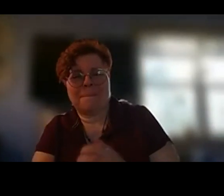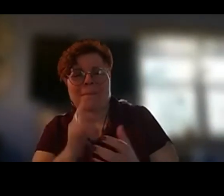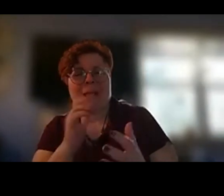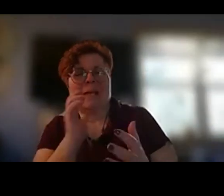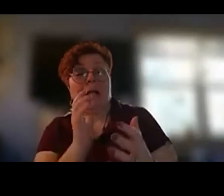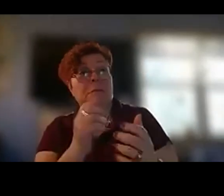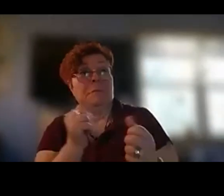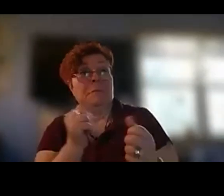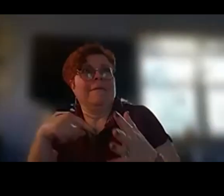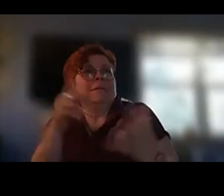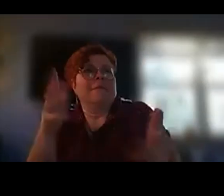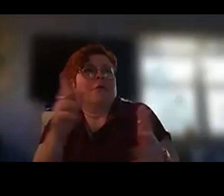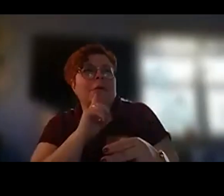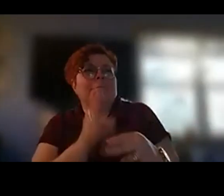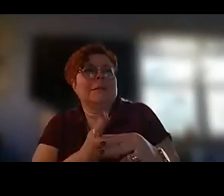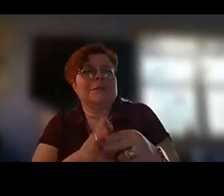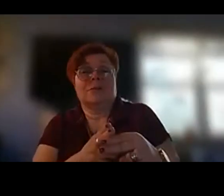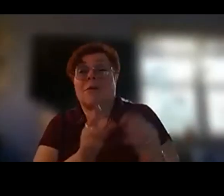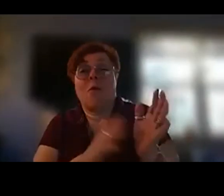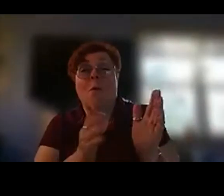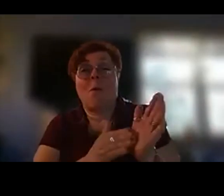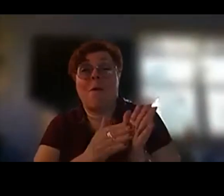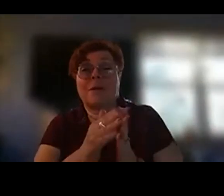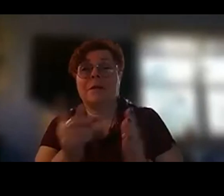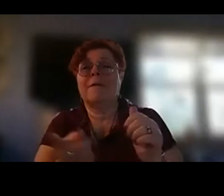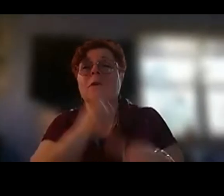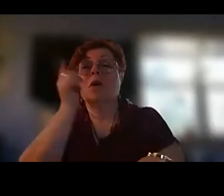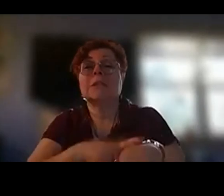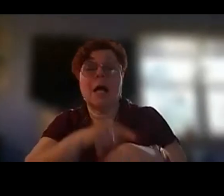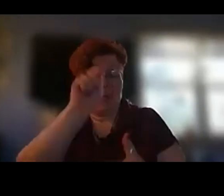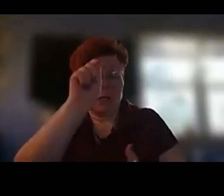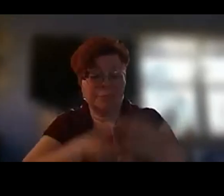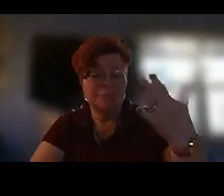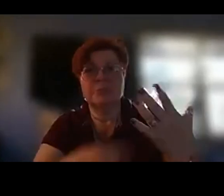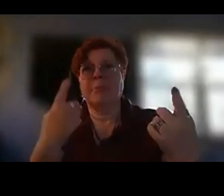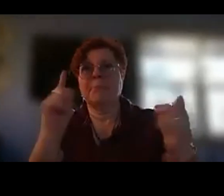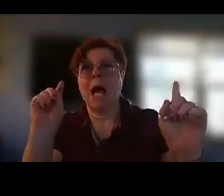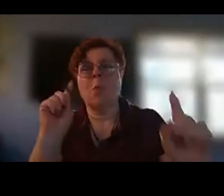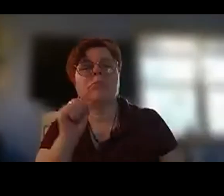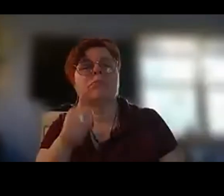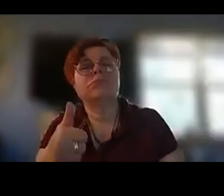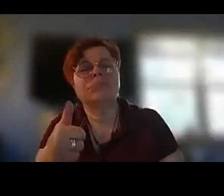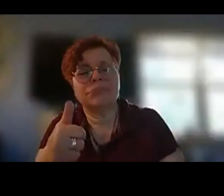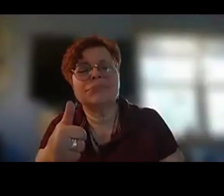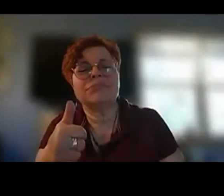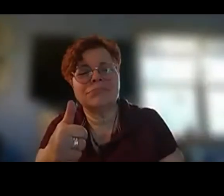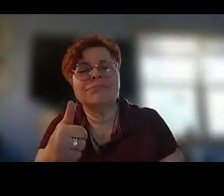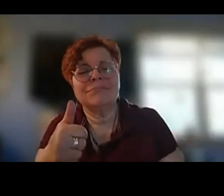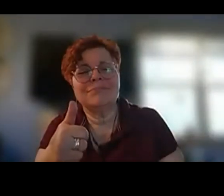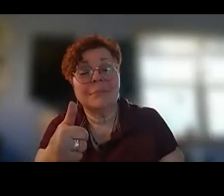often it's the first version that seems to have the life but i have also had the other experience